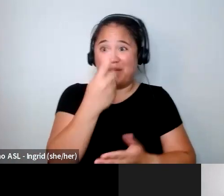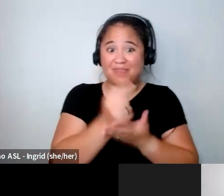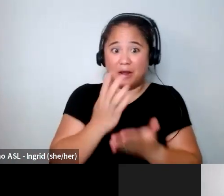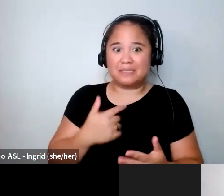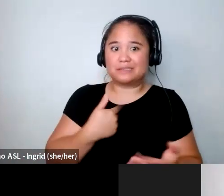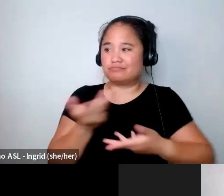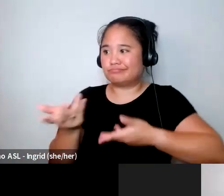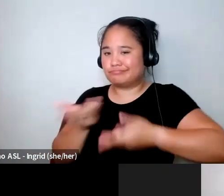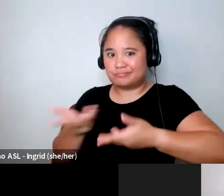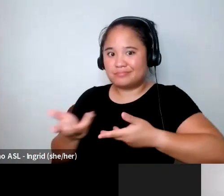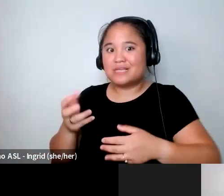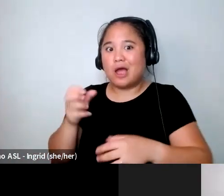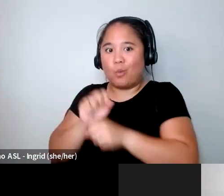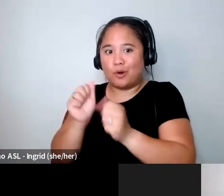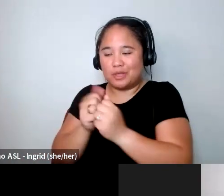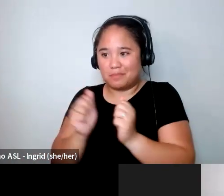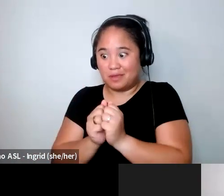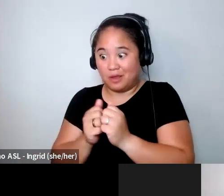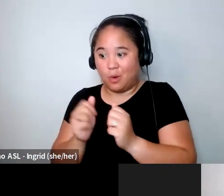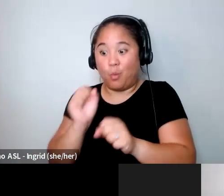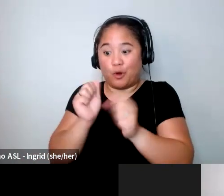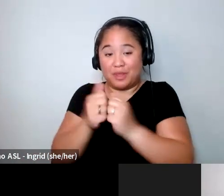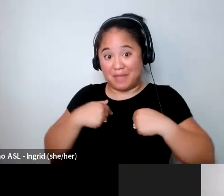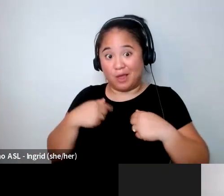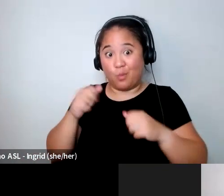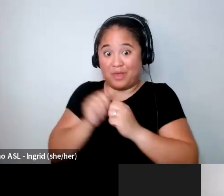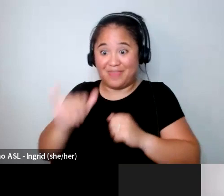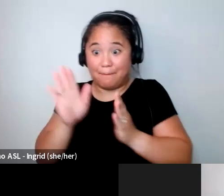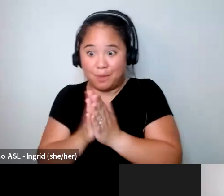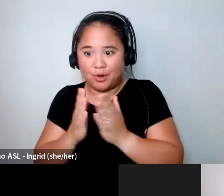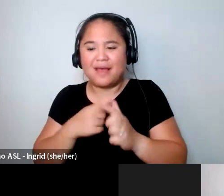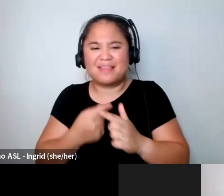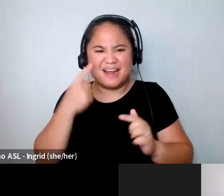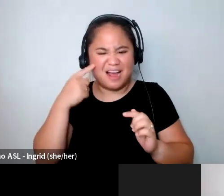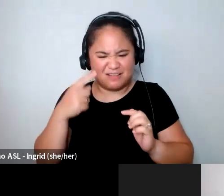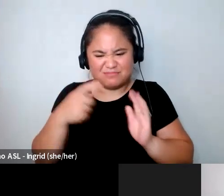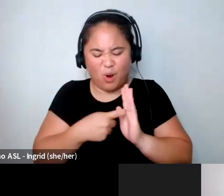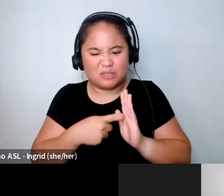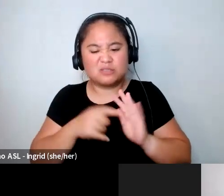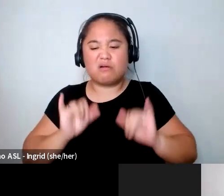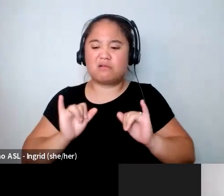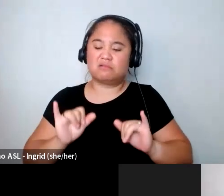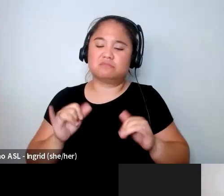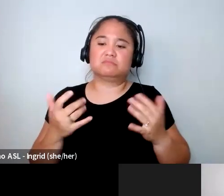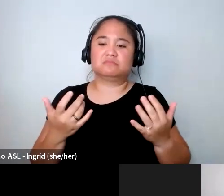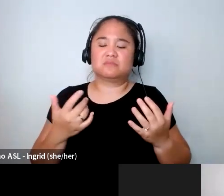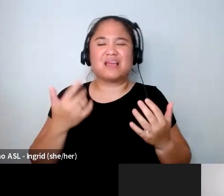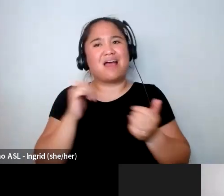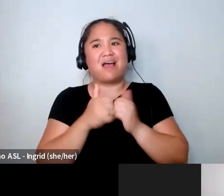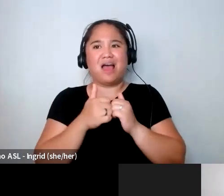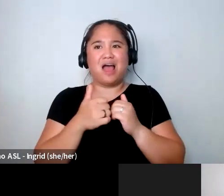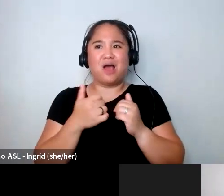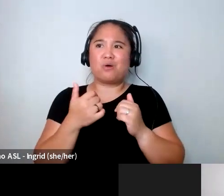stuff with that fat is a feminist issue and so it was when I started looking into like you know how